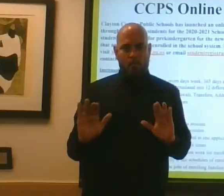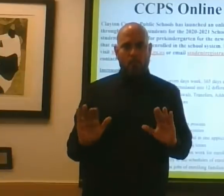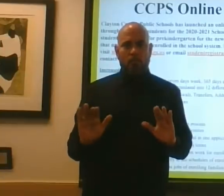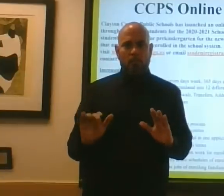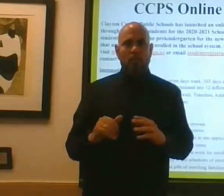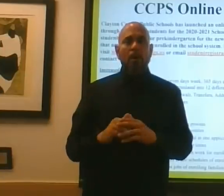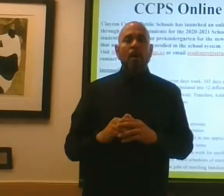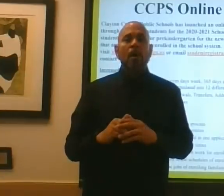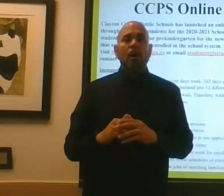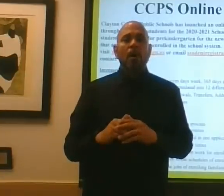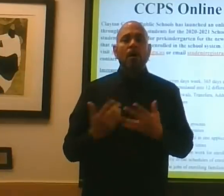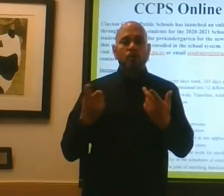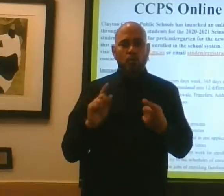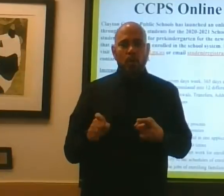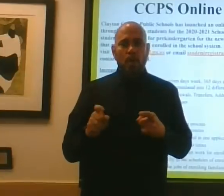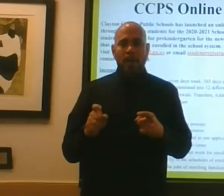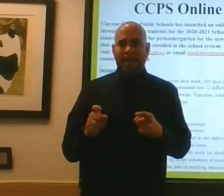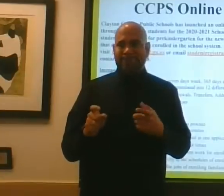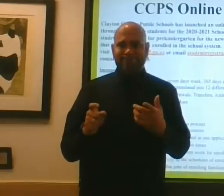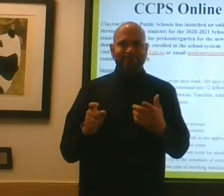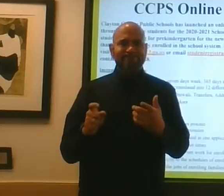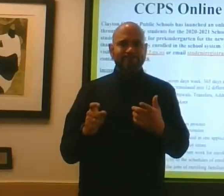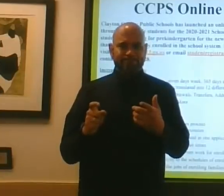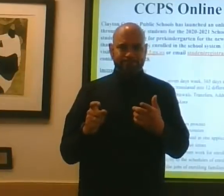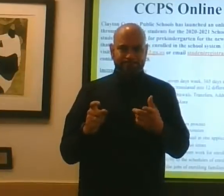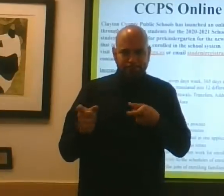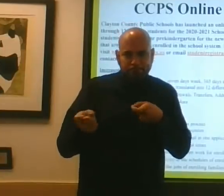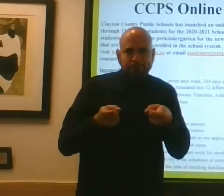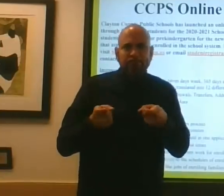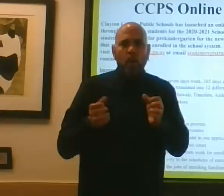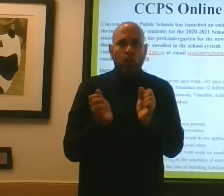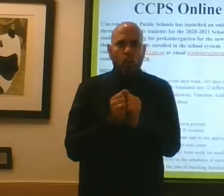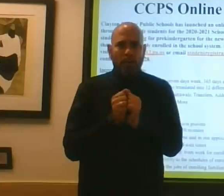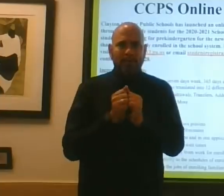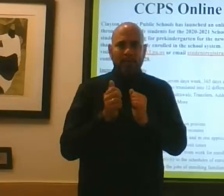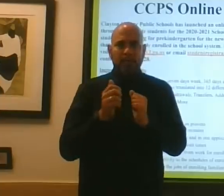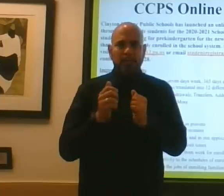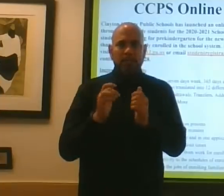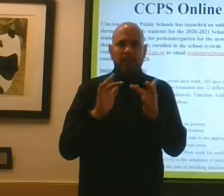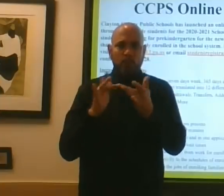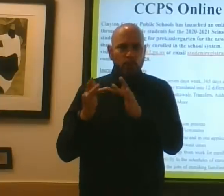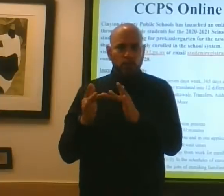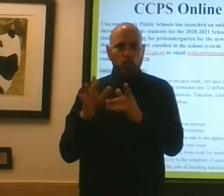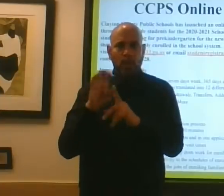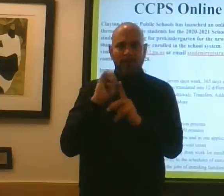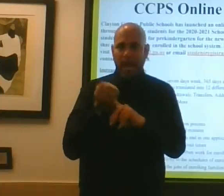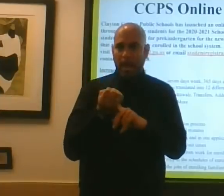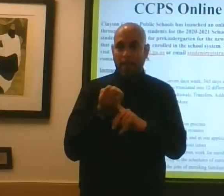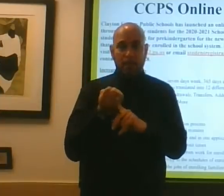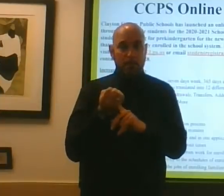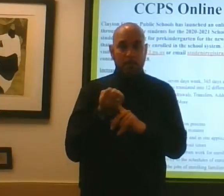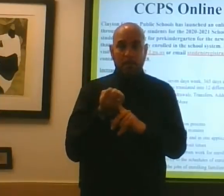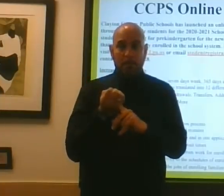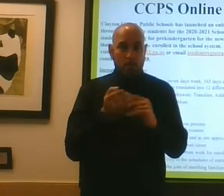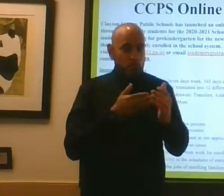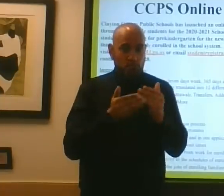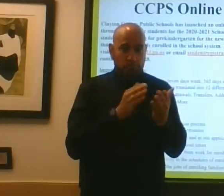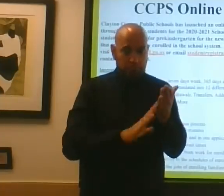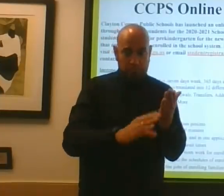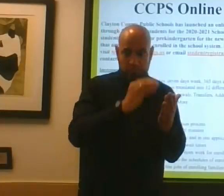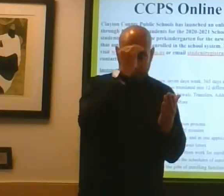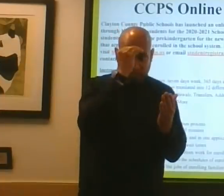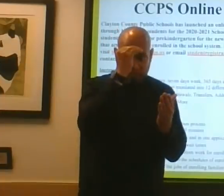dealing with this virtual environment, whether it be virtual instruction or online